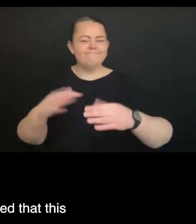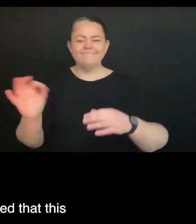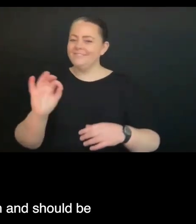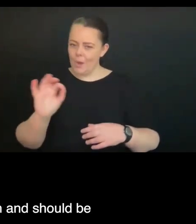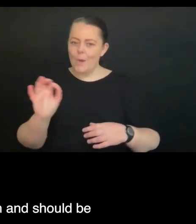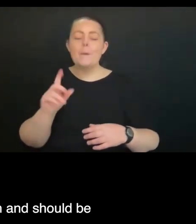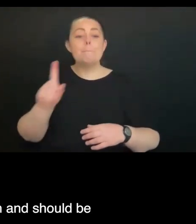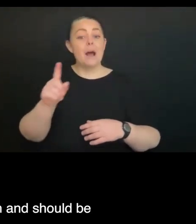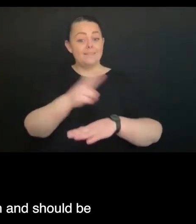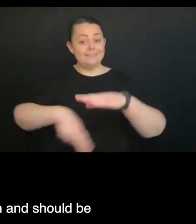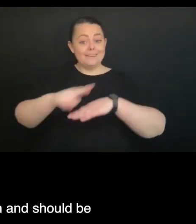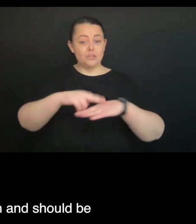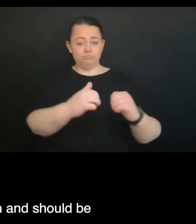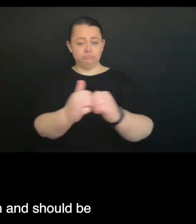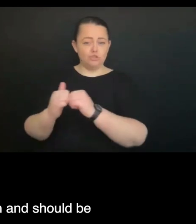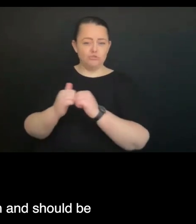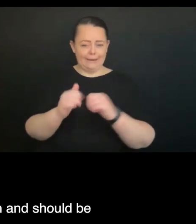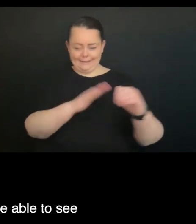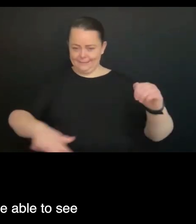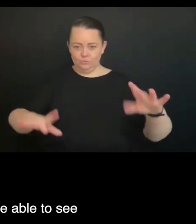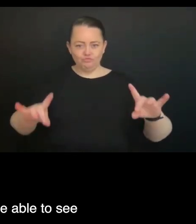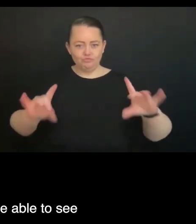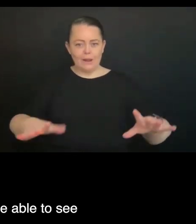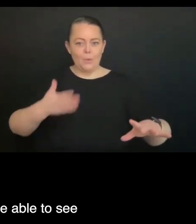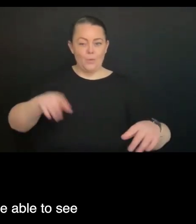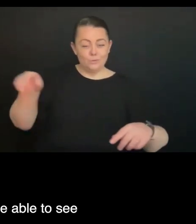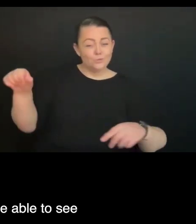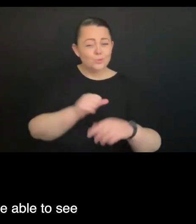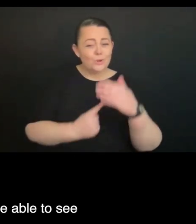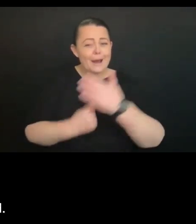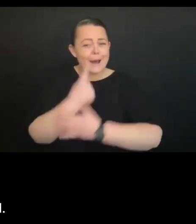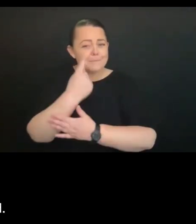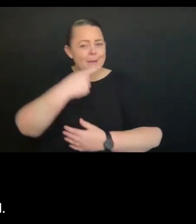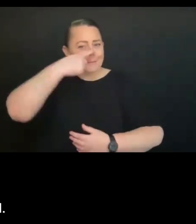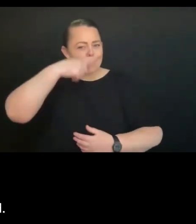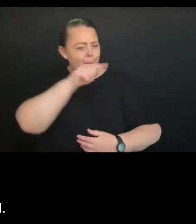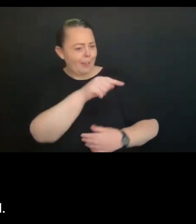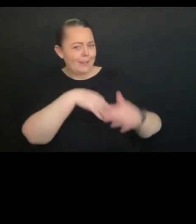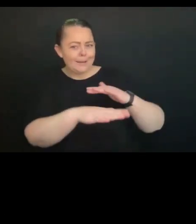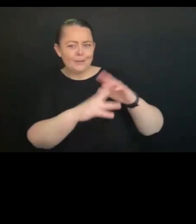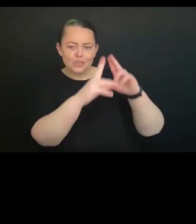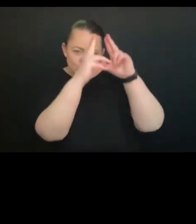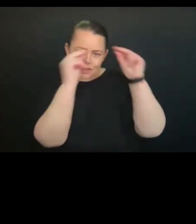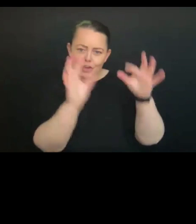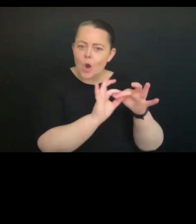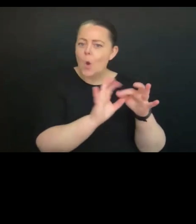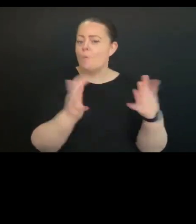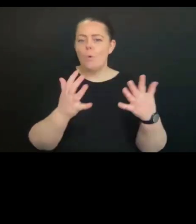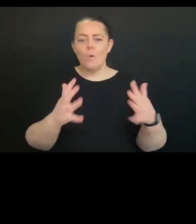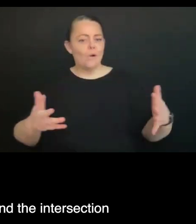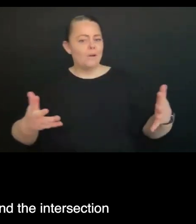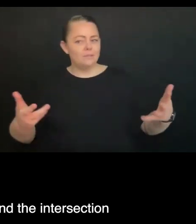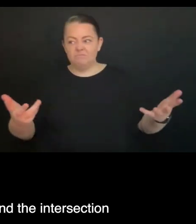agreed that this is something that should happen and should be available and people should be able to see their health record. Thank you.